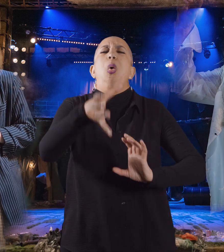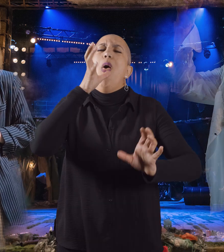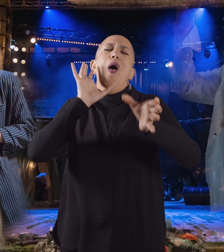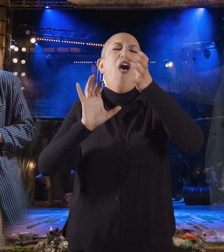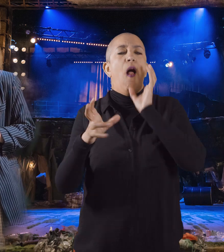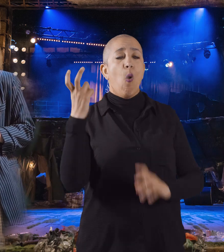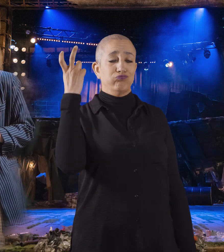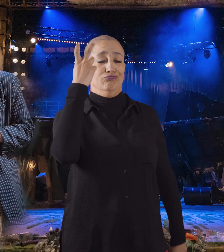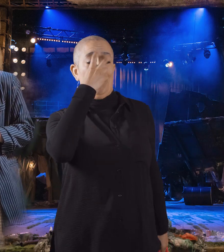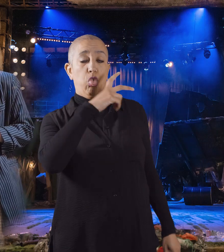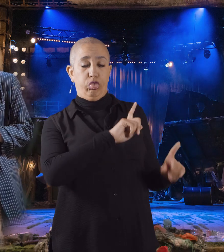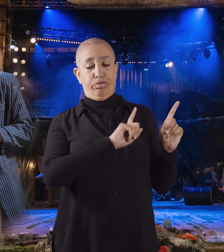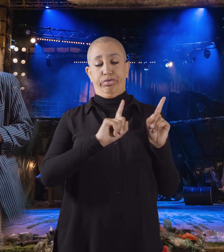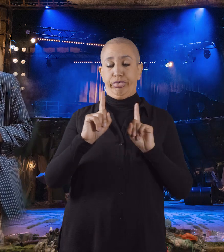They soon stumble upon Caliban.